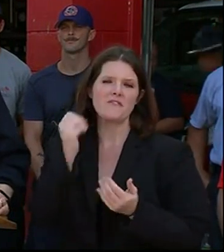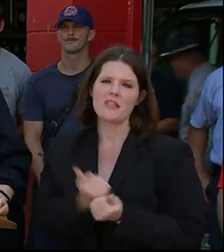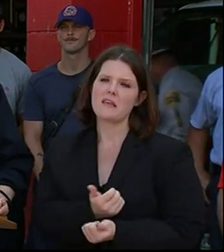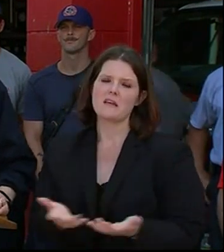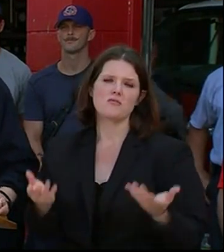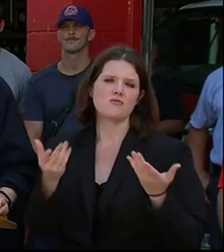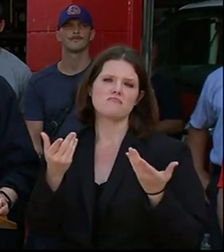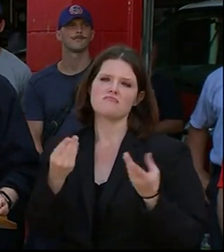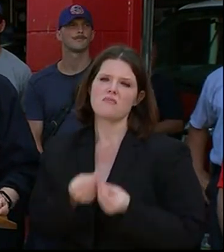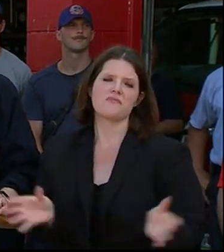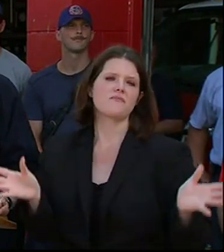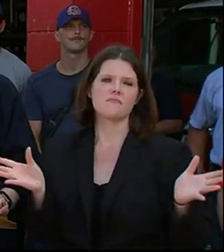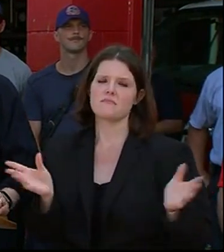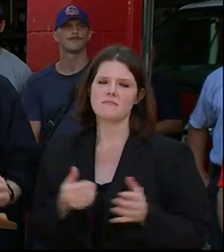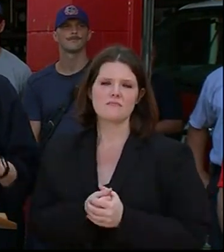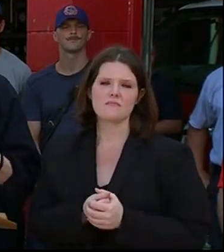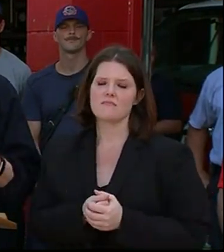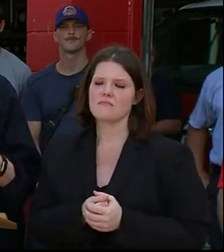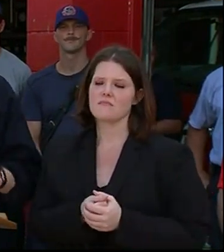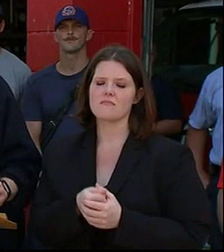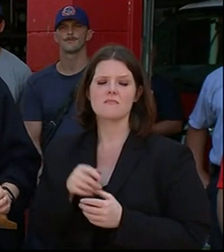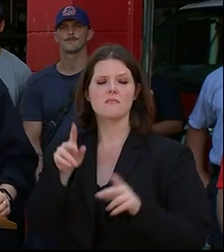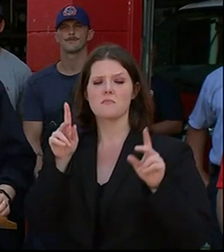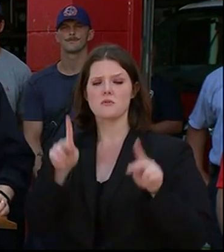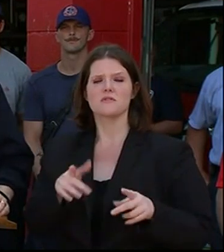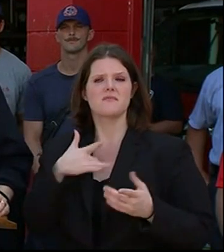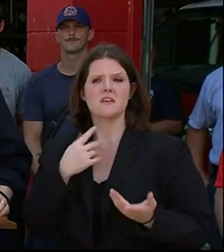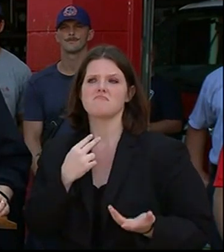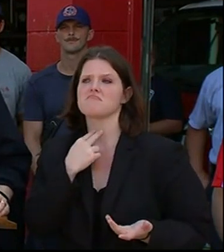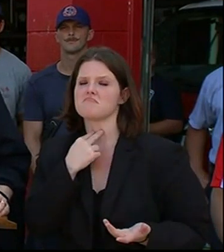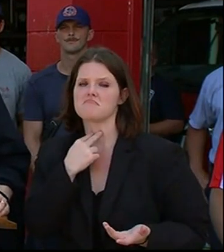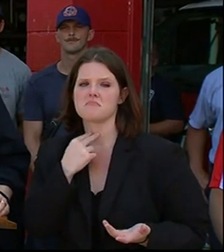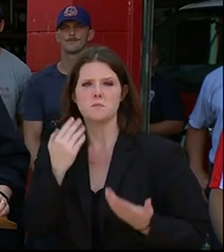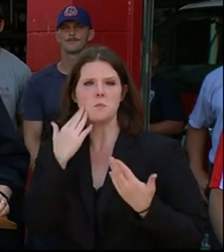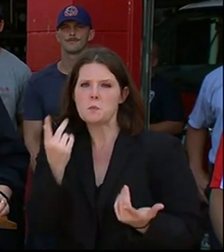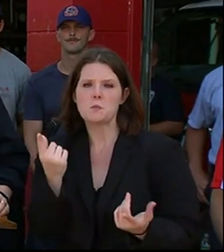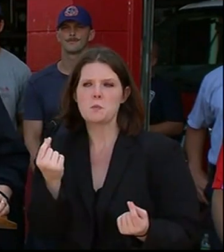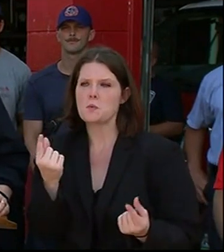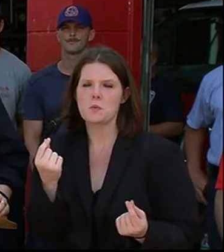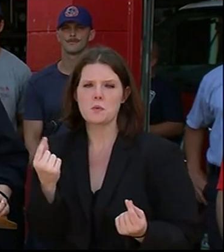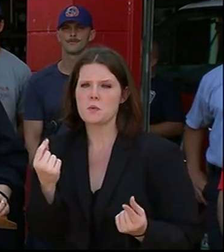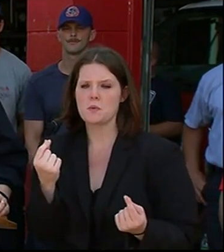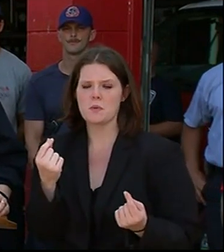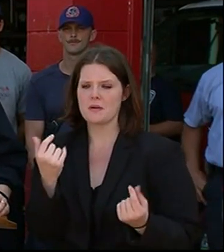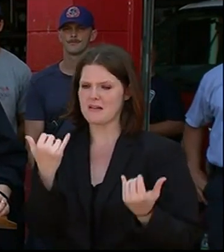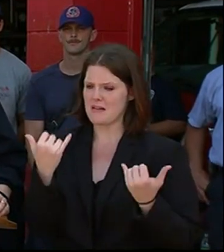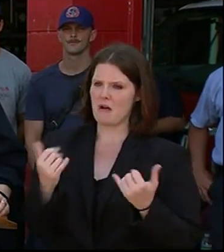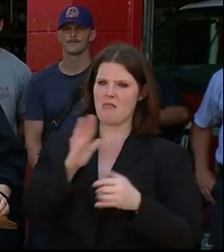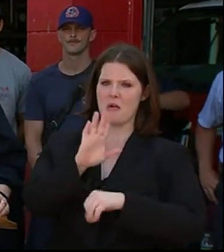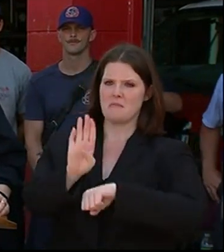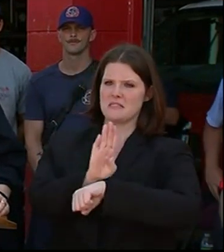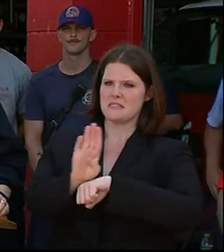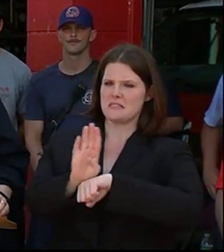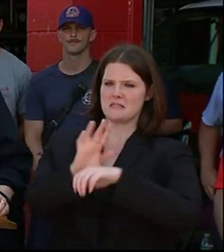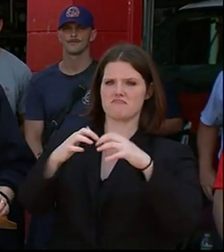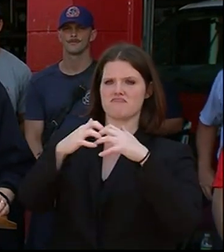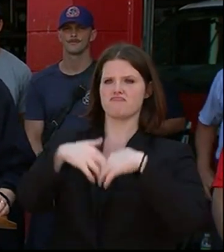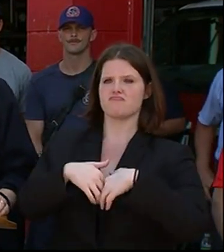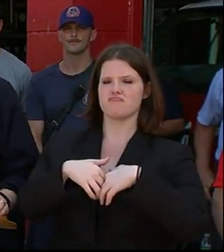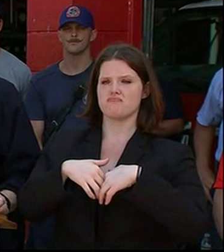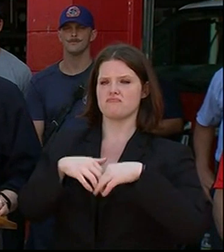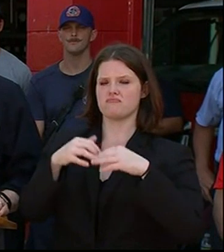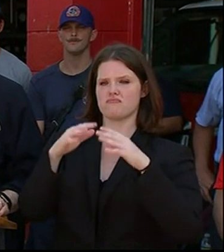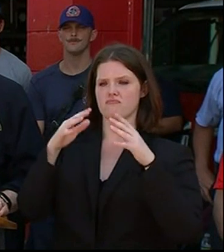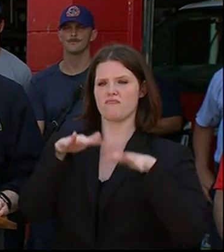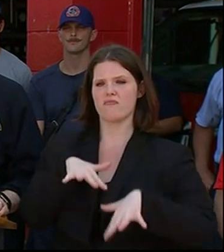People who really don't know what to do with the fact that their business has been washed